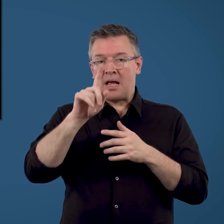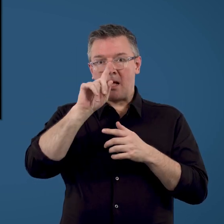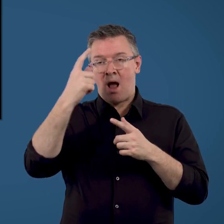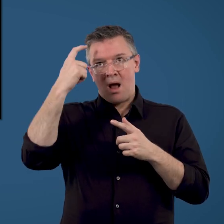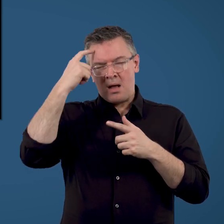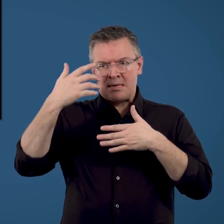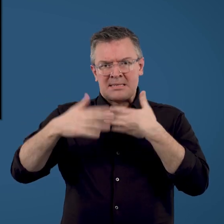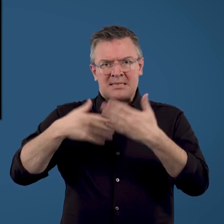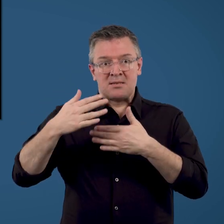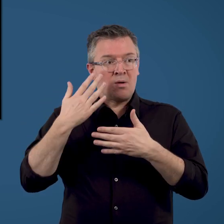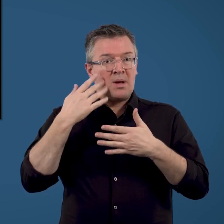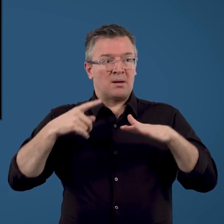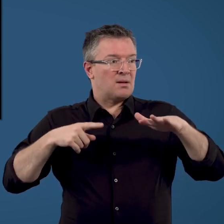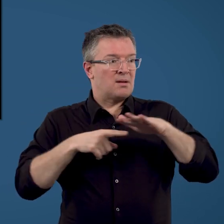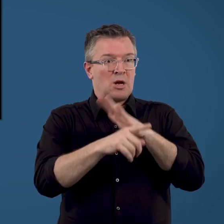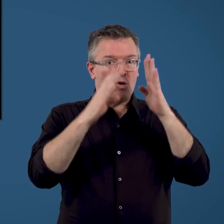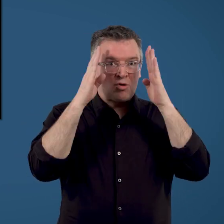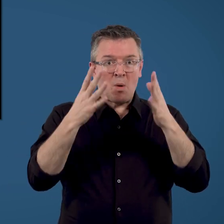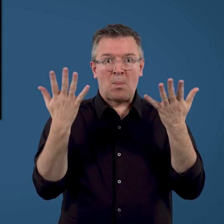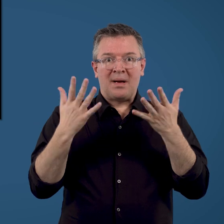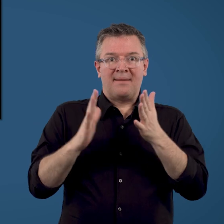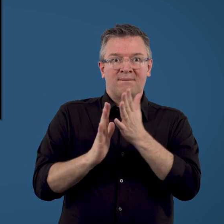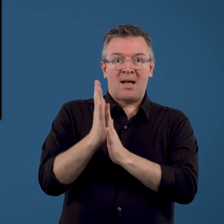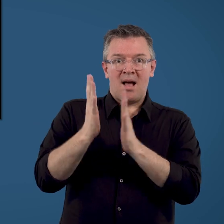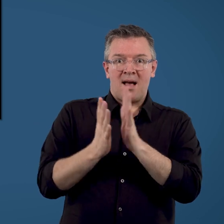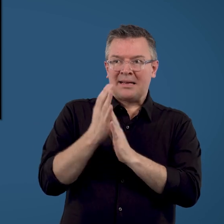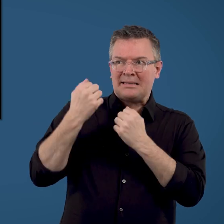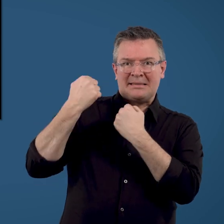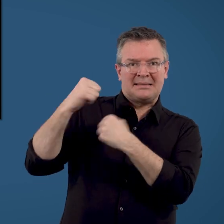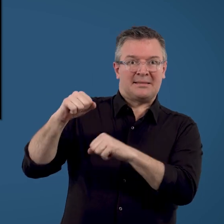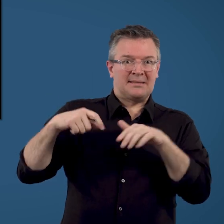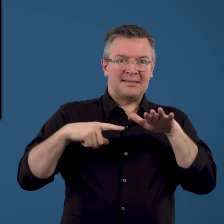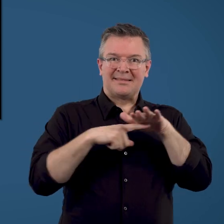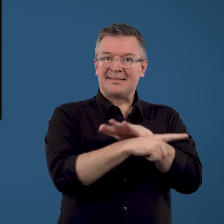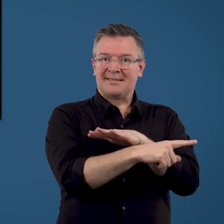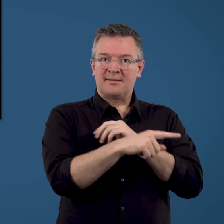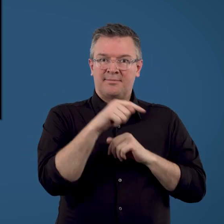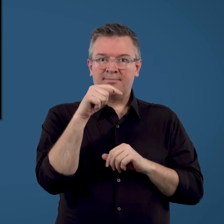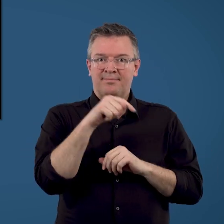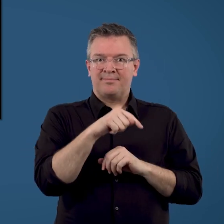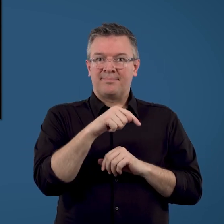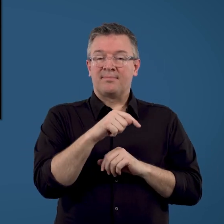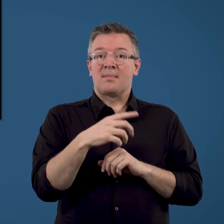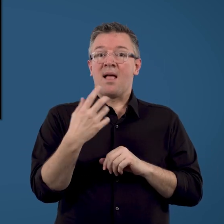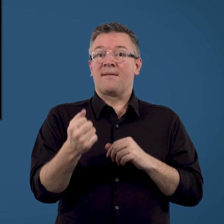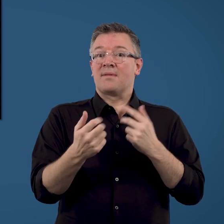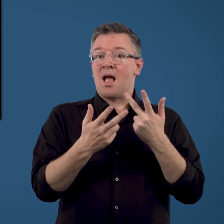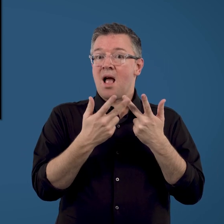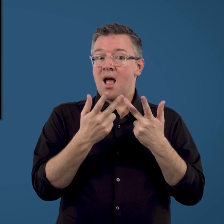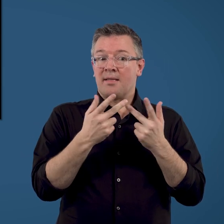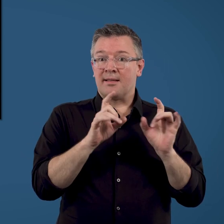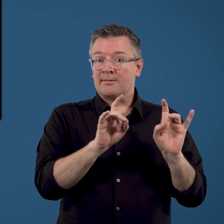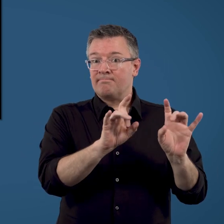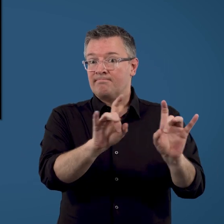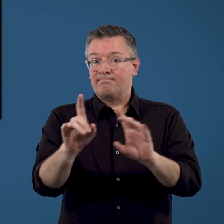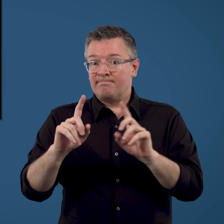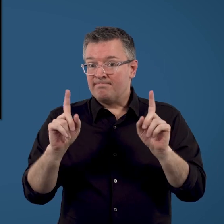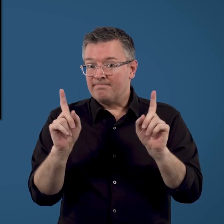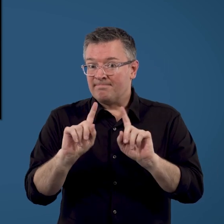you won't be able to concentrate to make good decisions as the fire arrives. Other impacts include severe